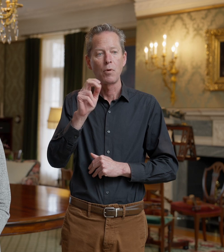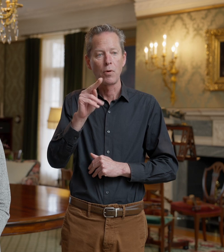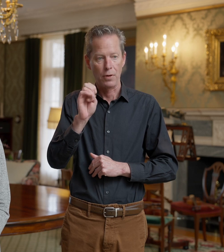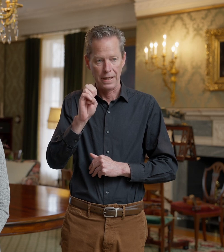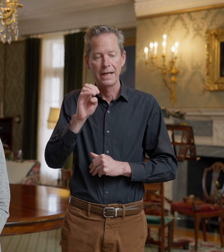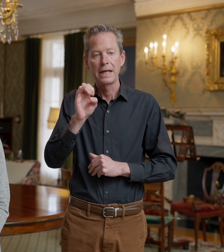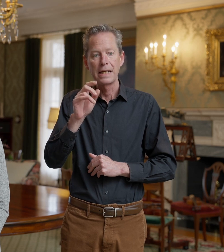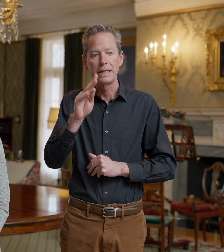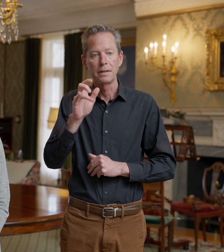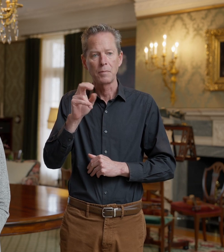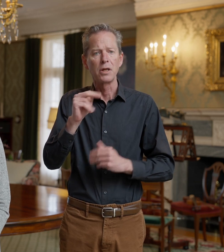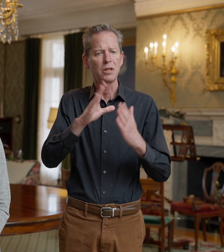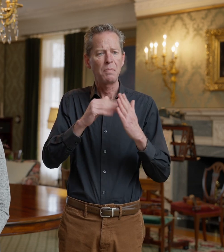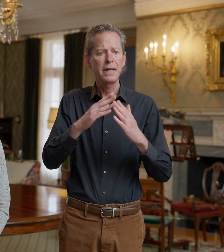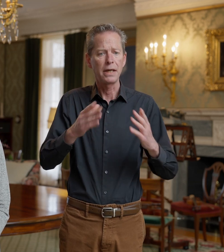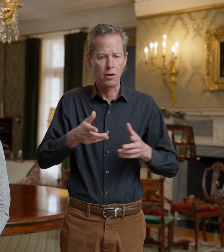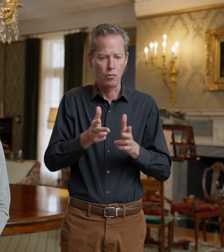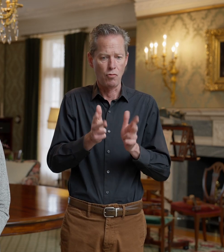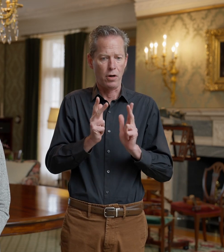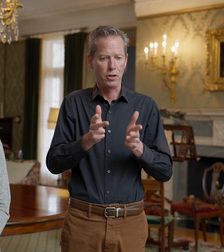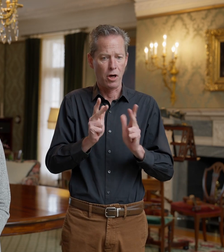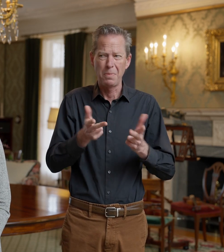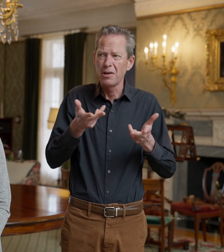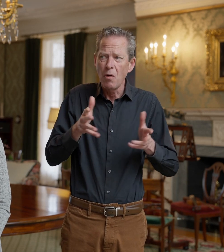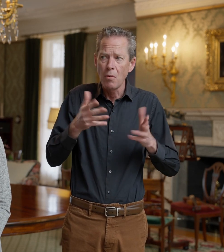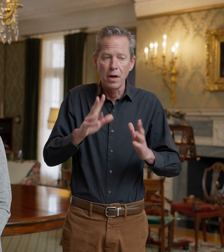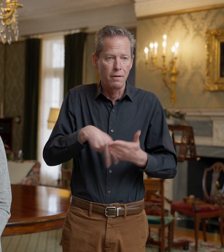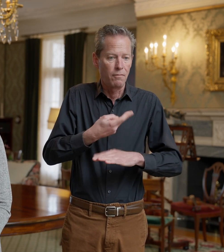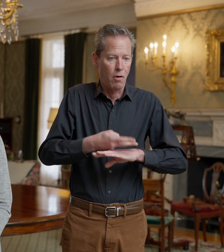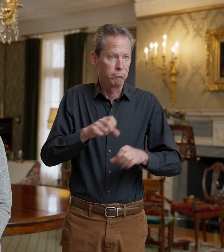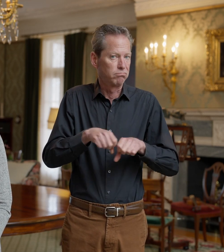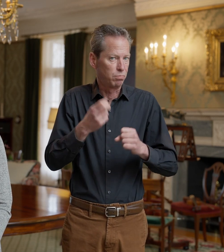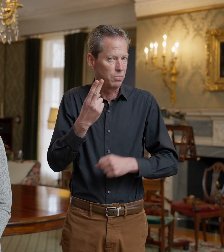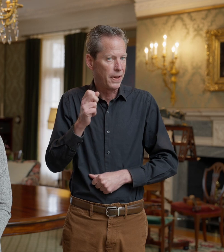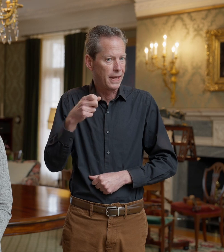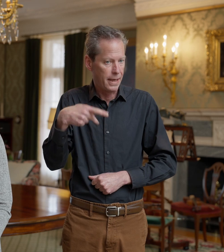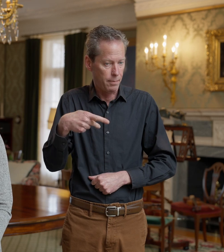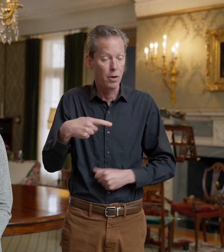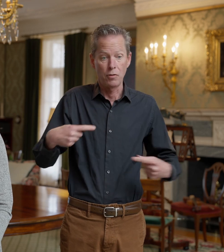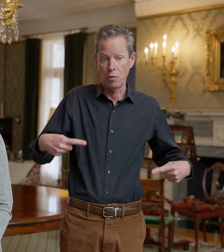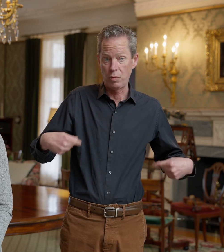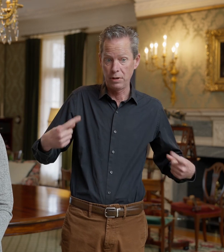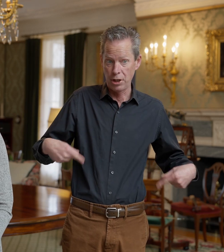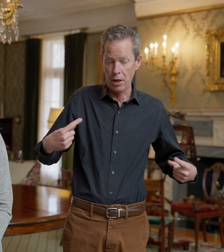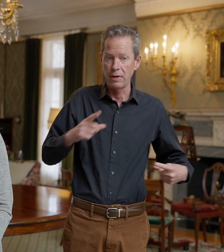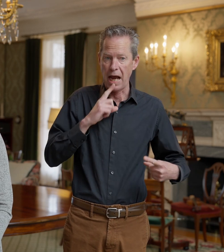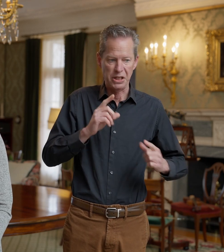rocking chair, but she had already fallen and broken her hip. And so the wheelchair that she was in was actually painted out of that.